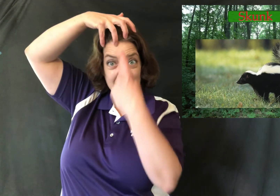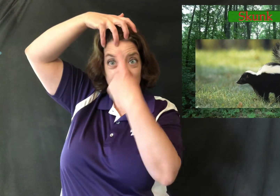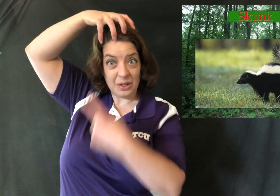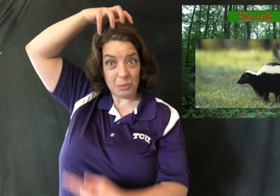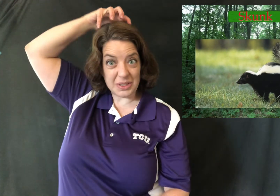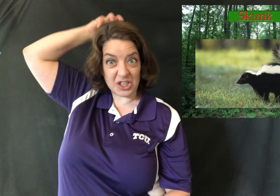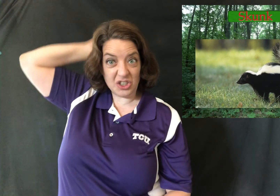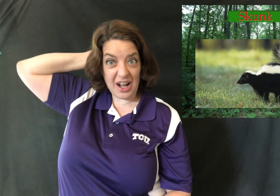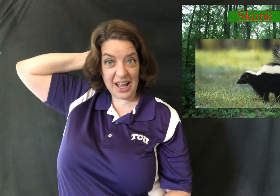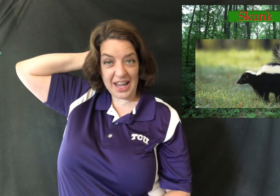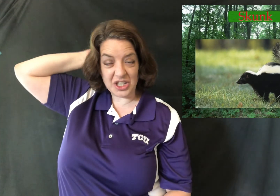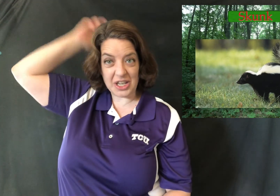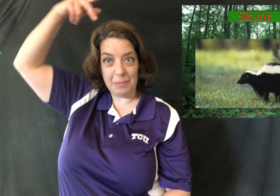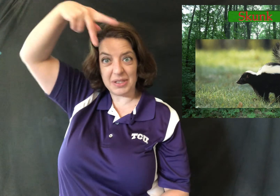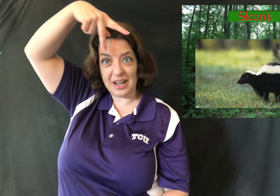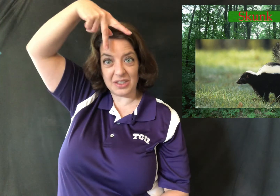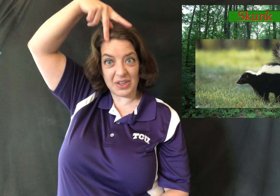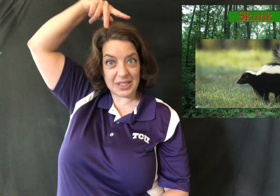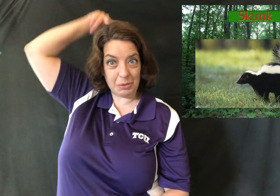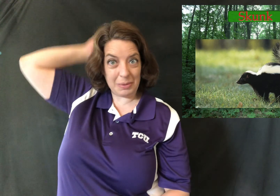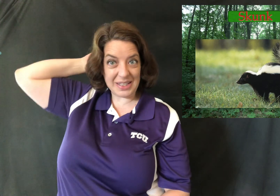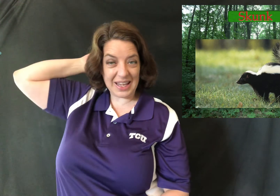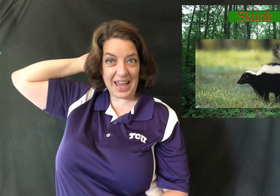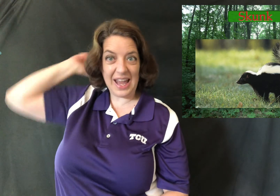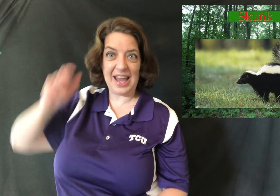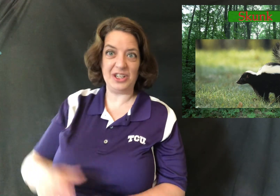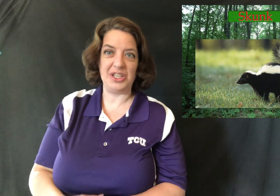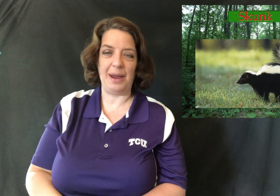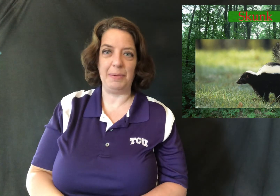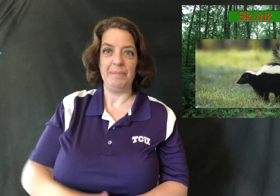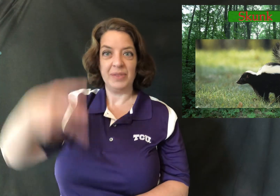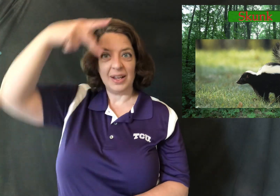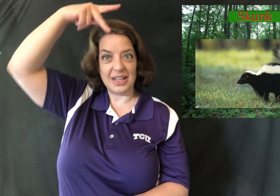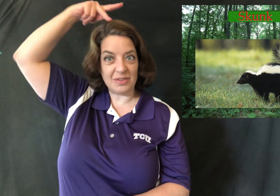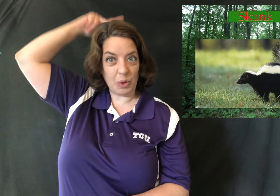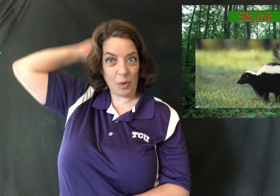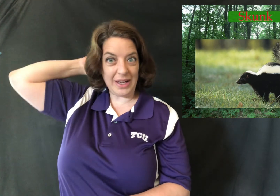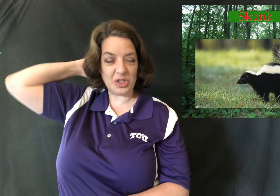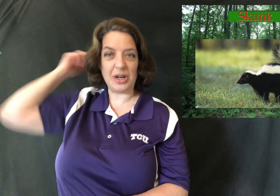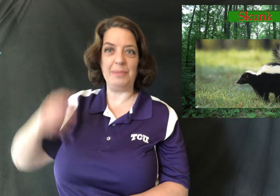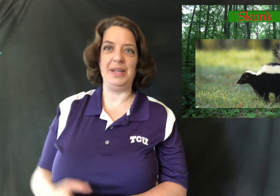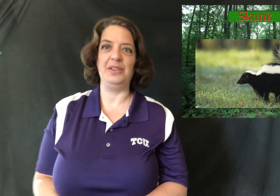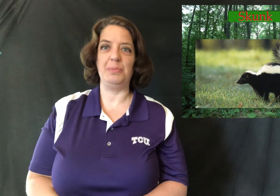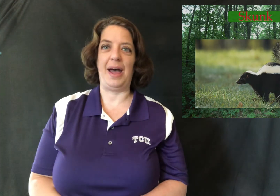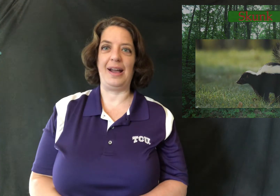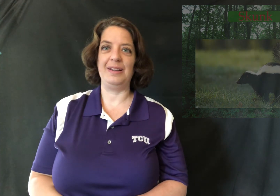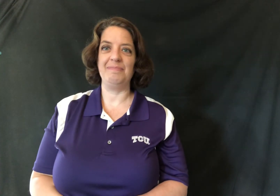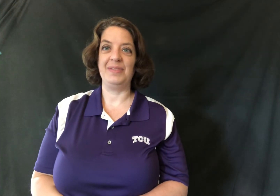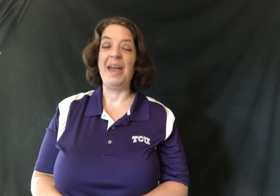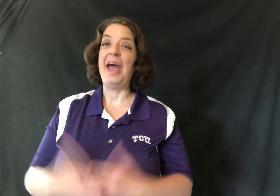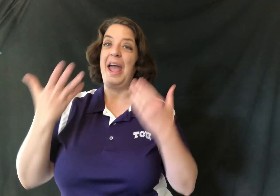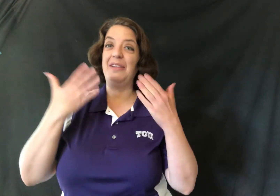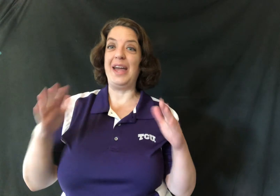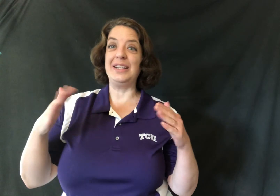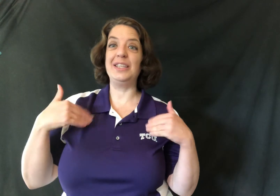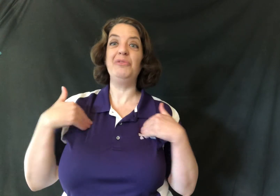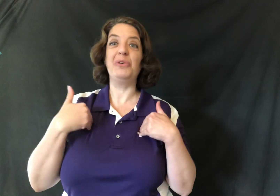was a claw hand shape skunks very similar but has a k hand shape because of the white stripe down their back and that's it for